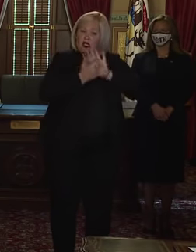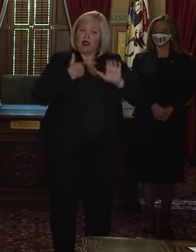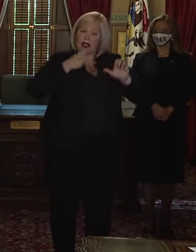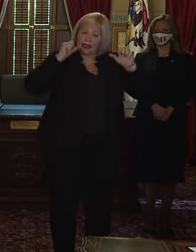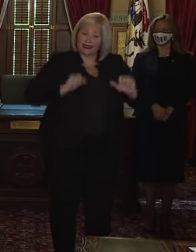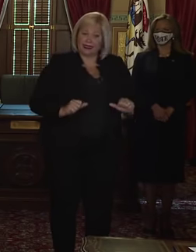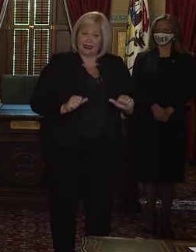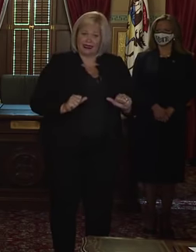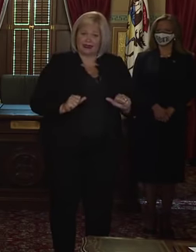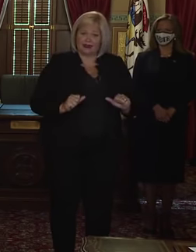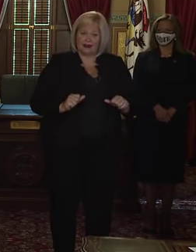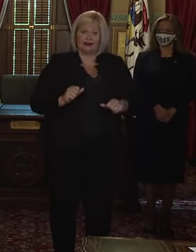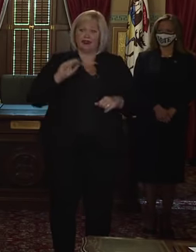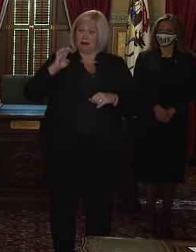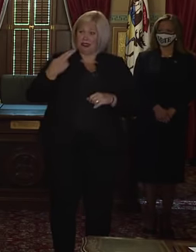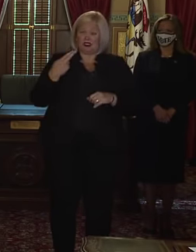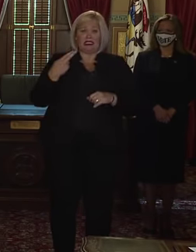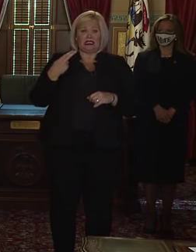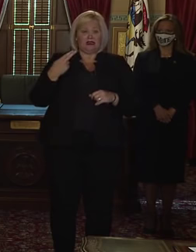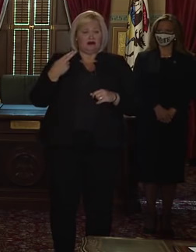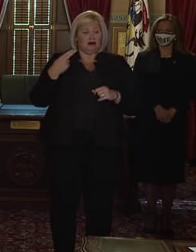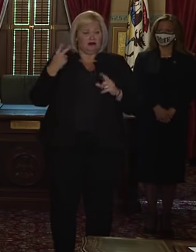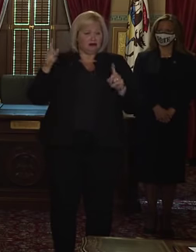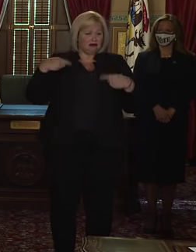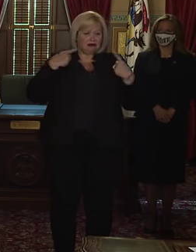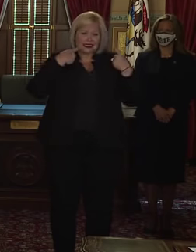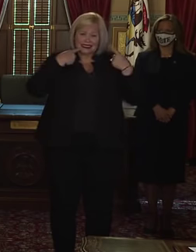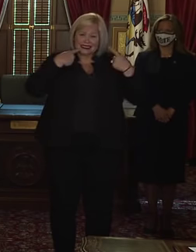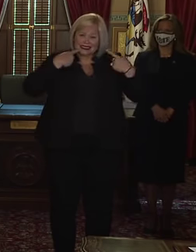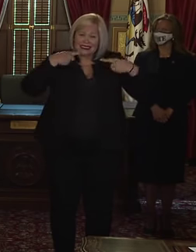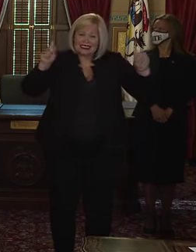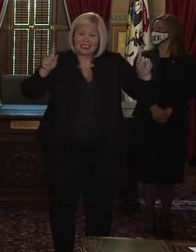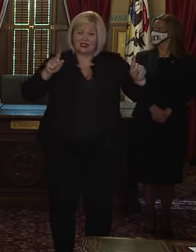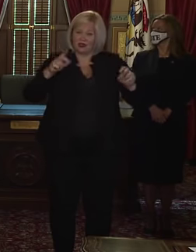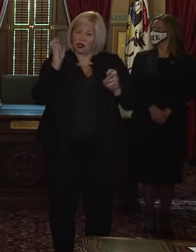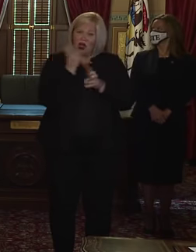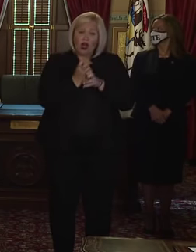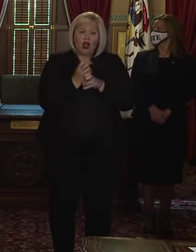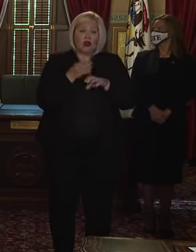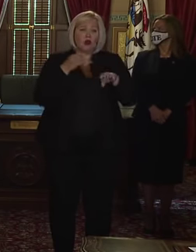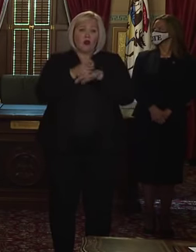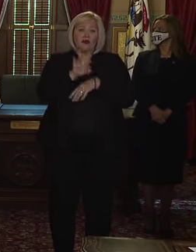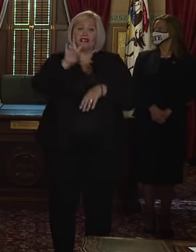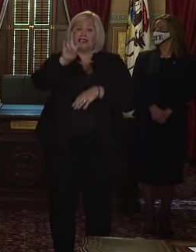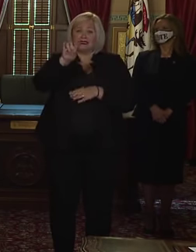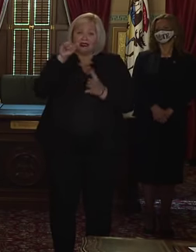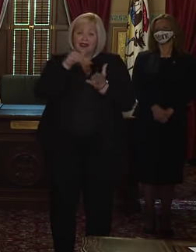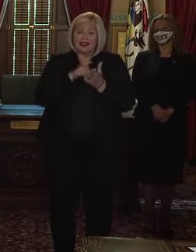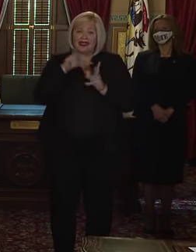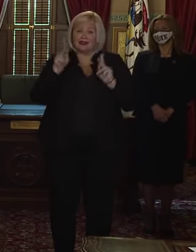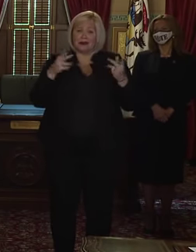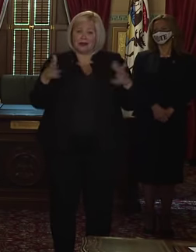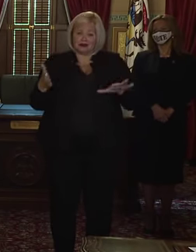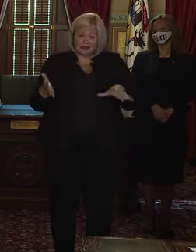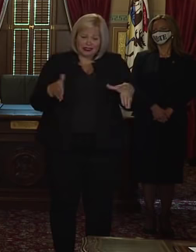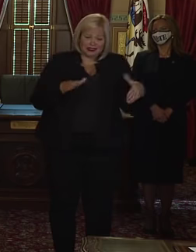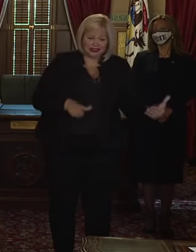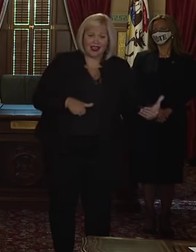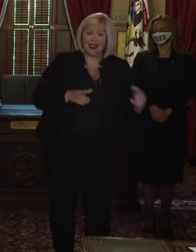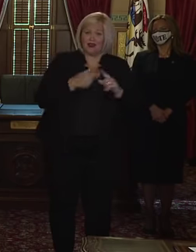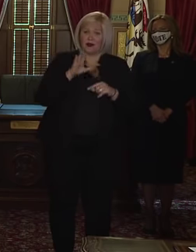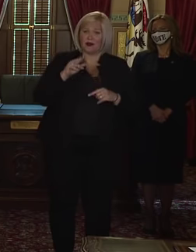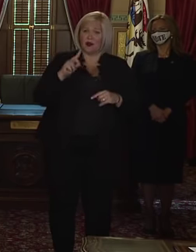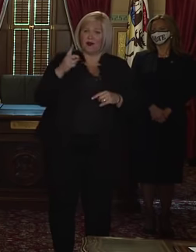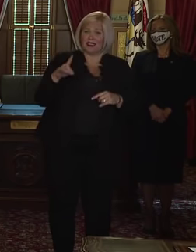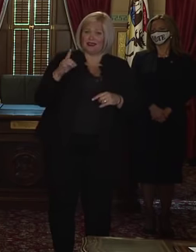here in Michigan. It's been hard. We've lost over 7,000 people to COVID-19. We know that there are a lot of